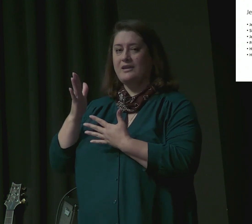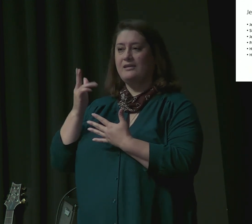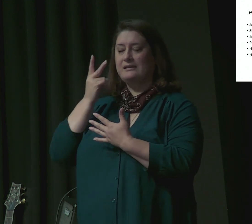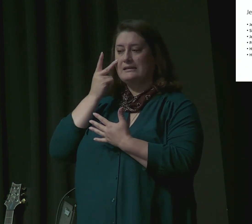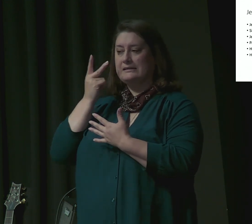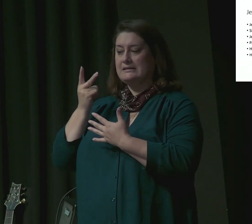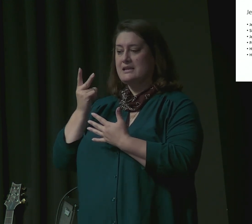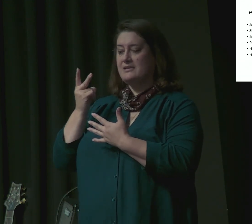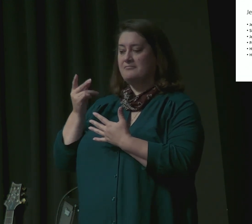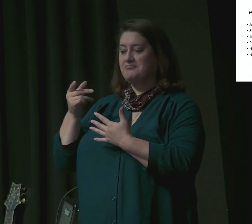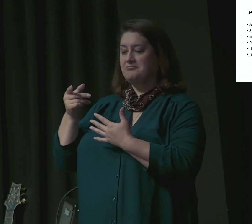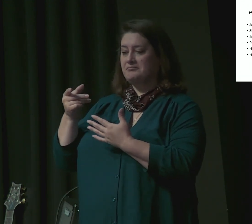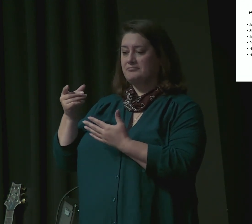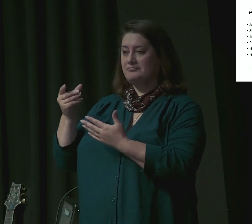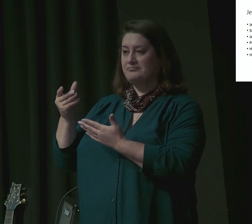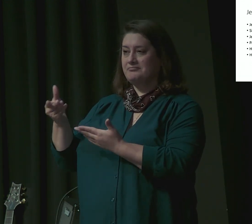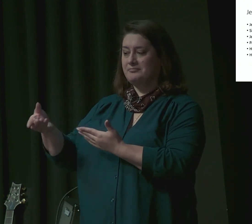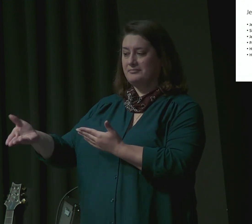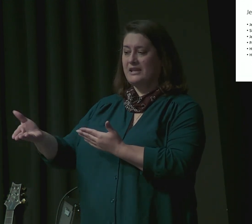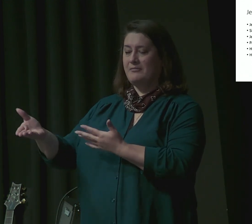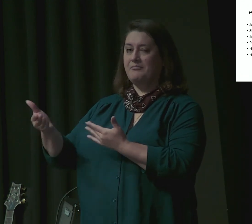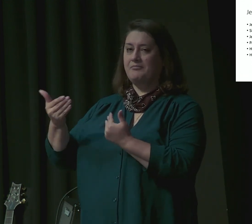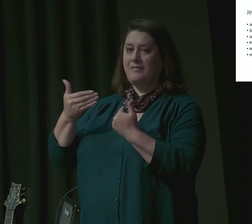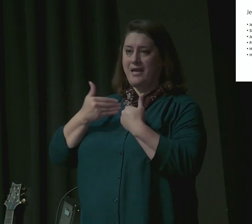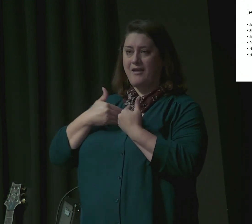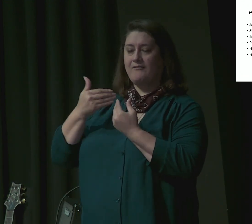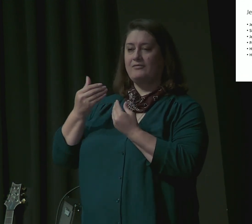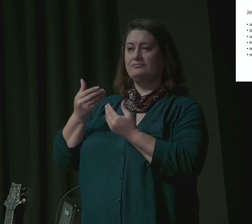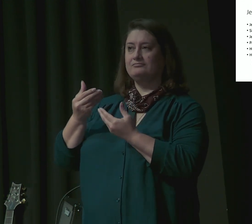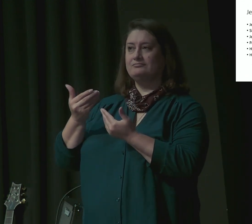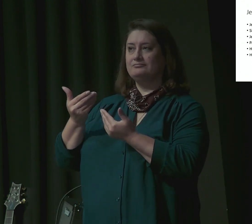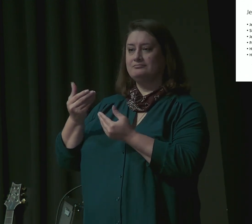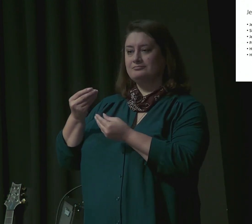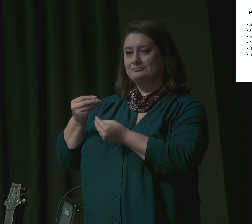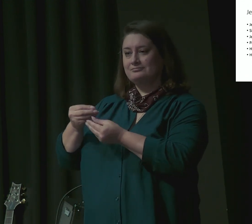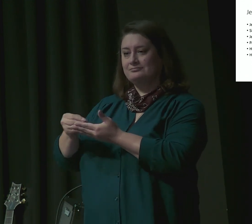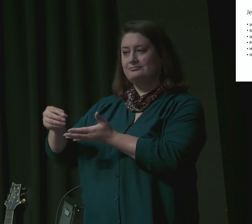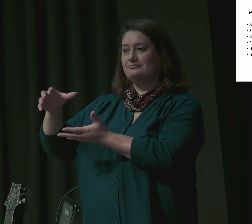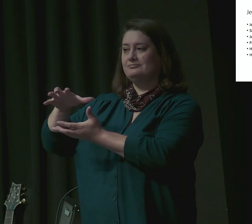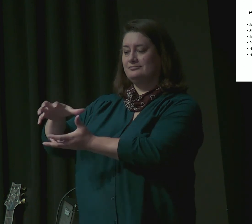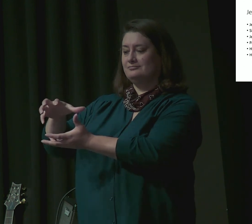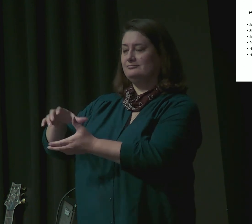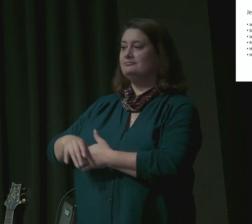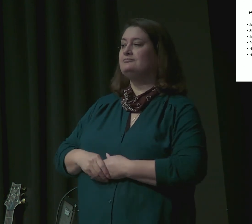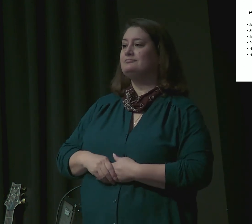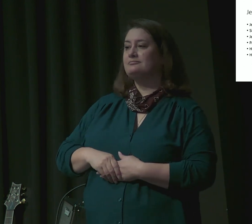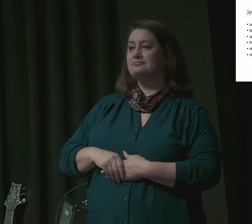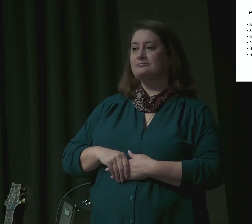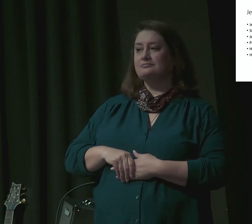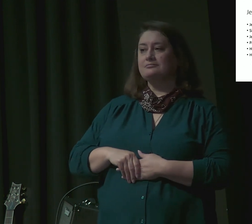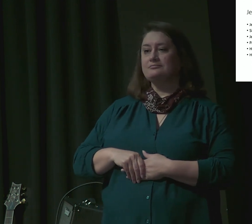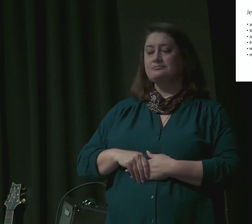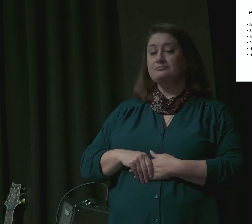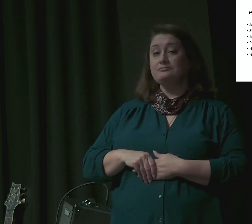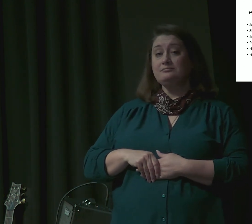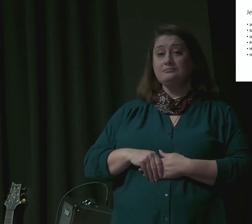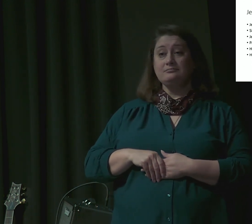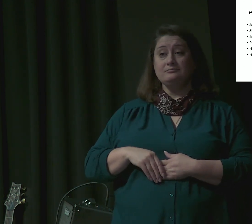and how will you respond to the favor the recognition the promotion of someone around you maybe in ministry